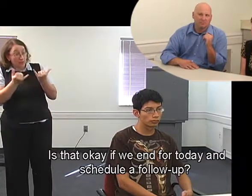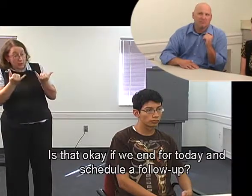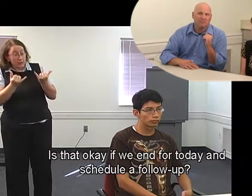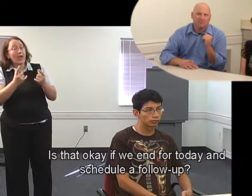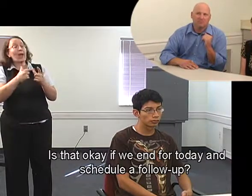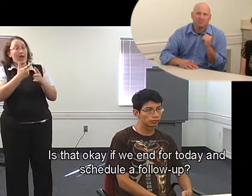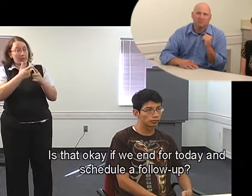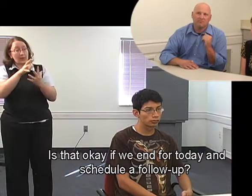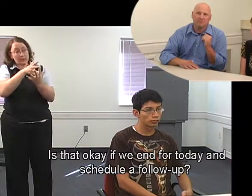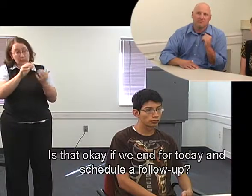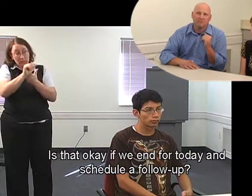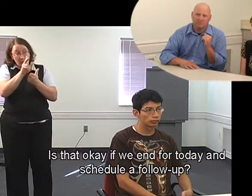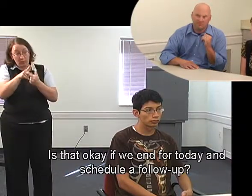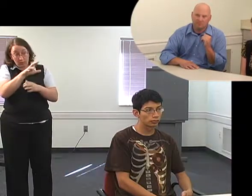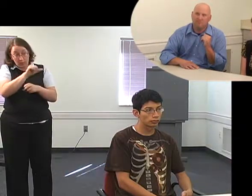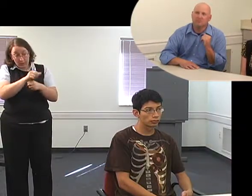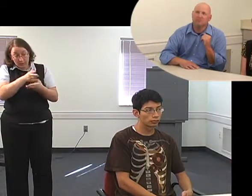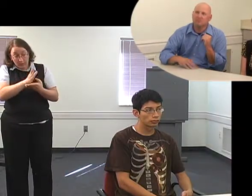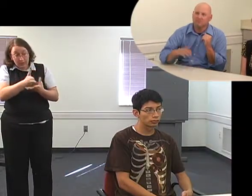and schedule a follow-up?